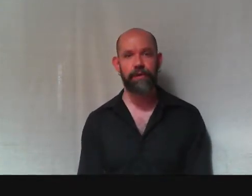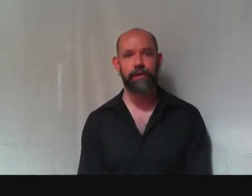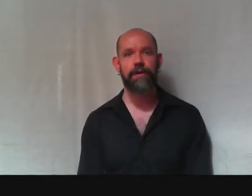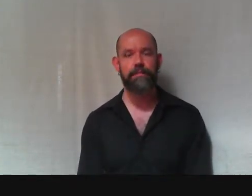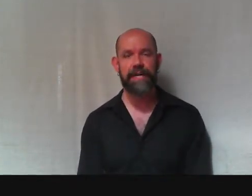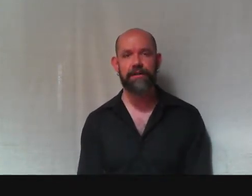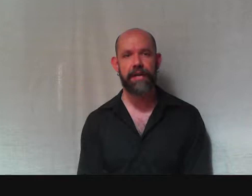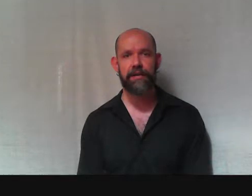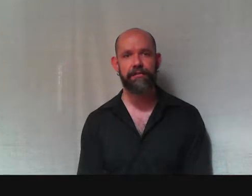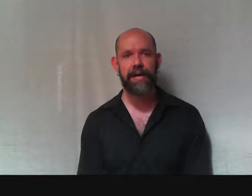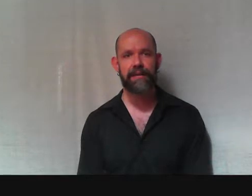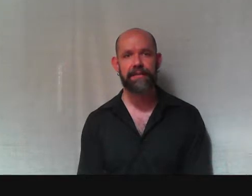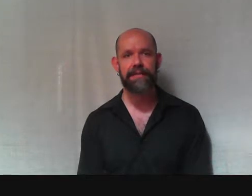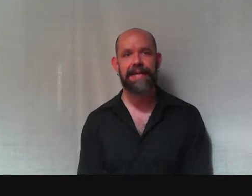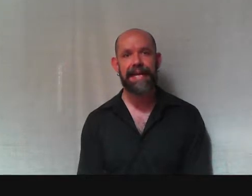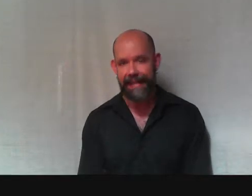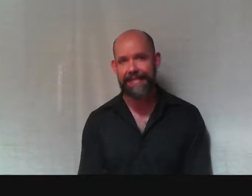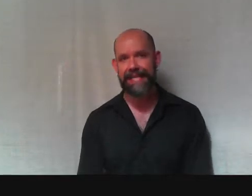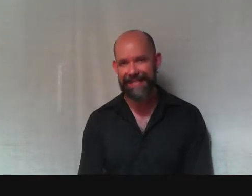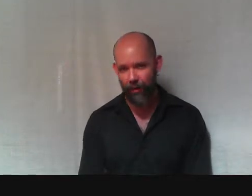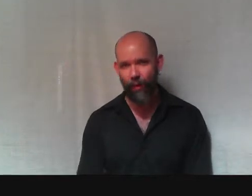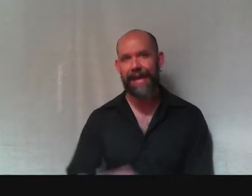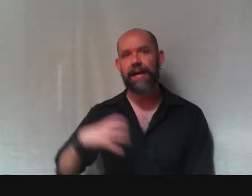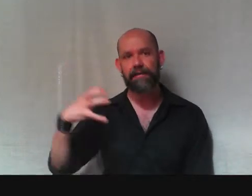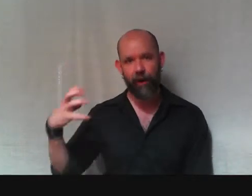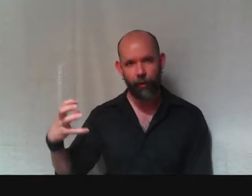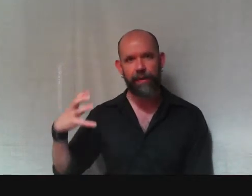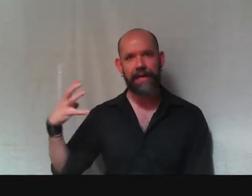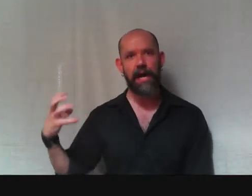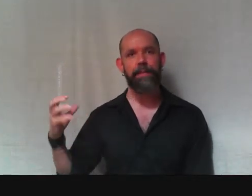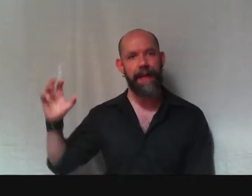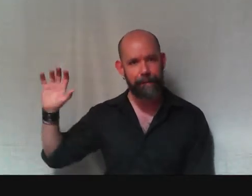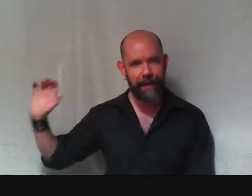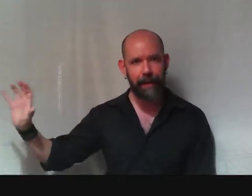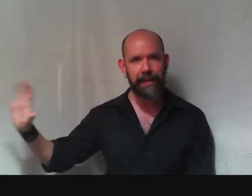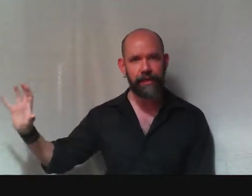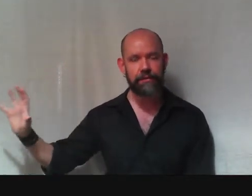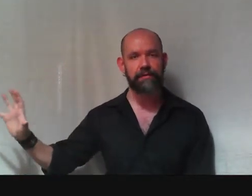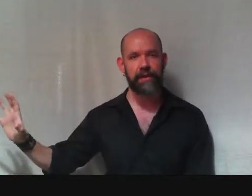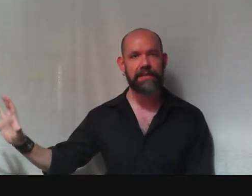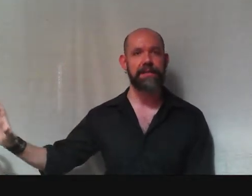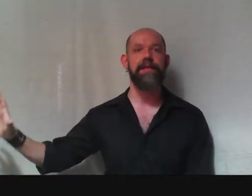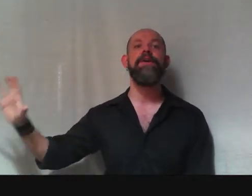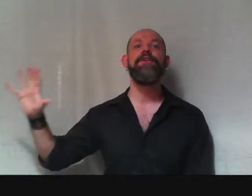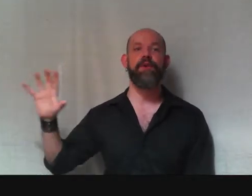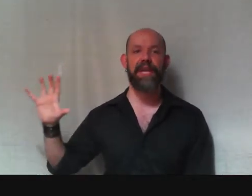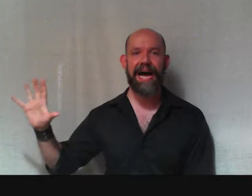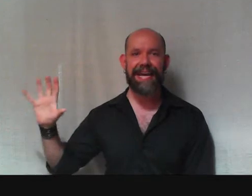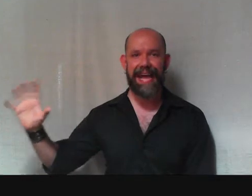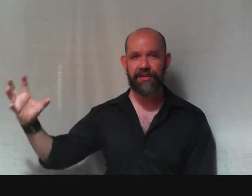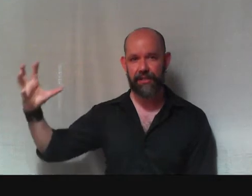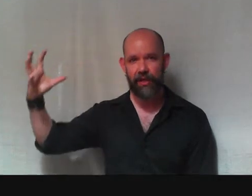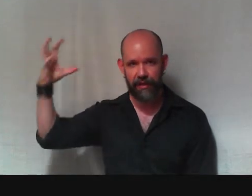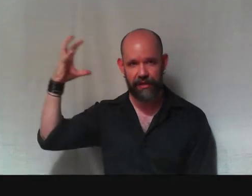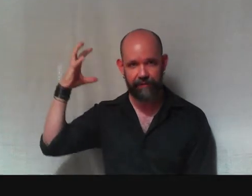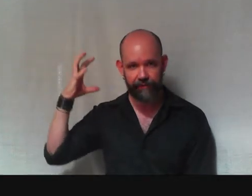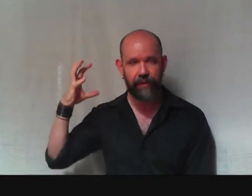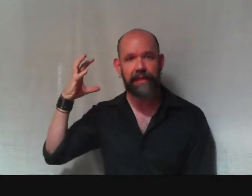your peers and your friends. This is a way of opening up that public use of reason so that I can actually start to think freely